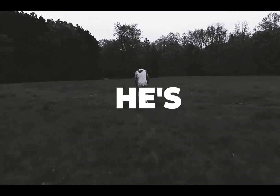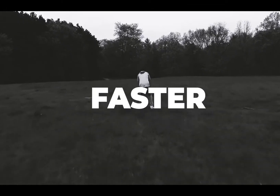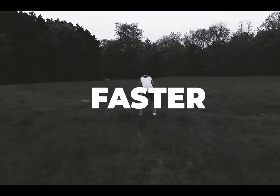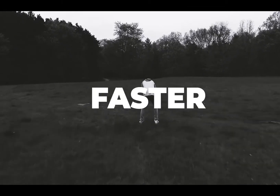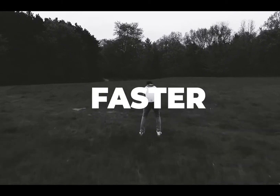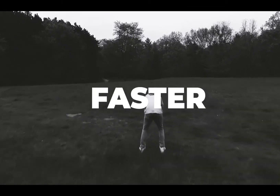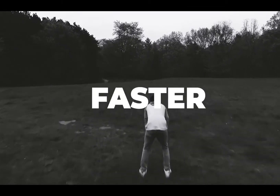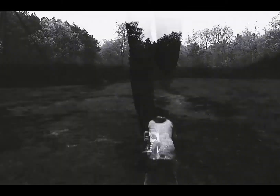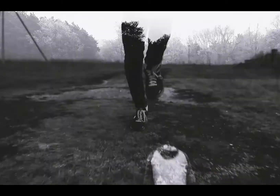faster?